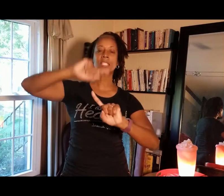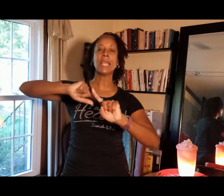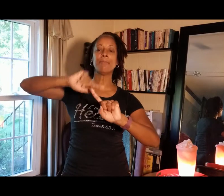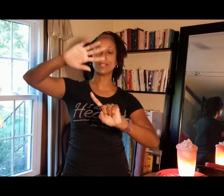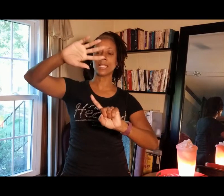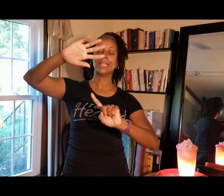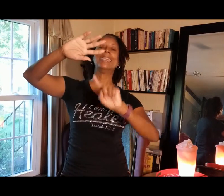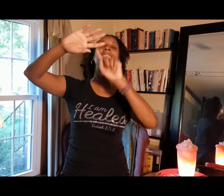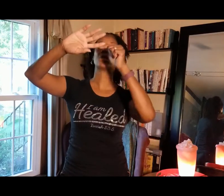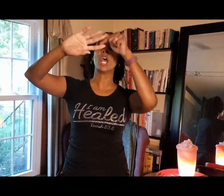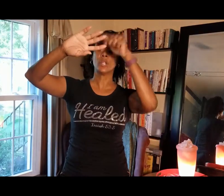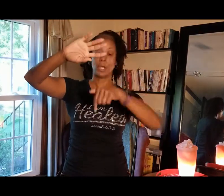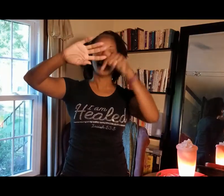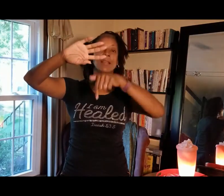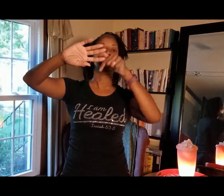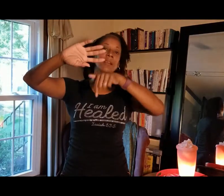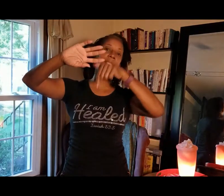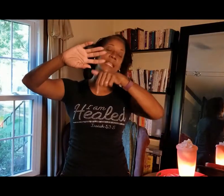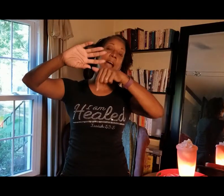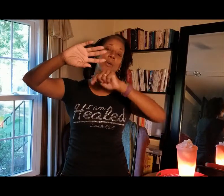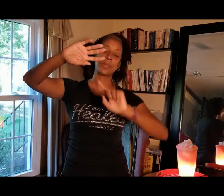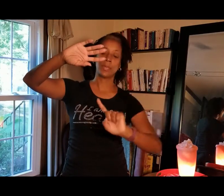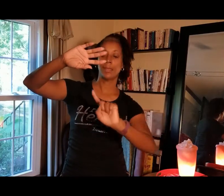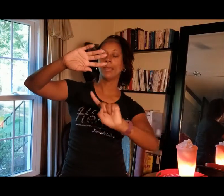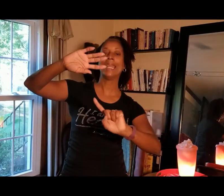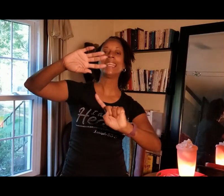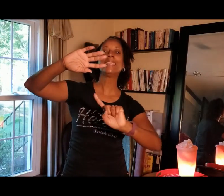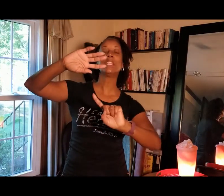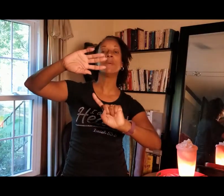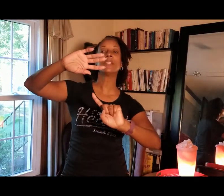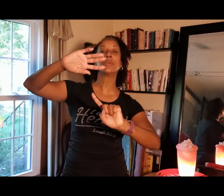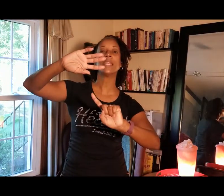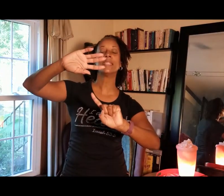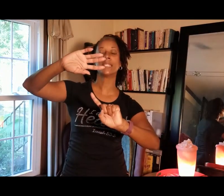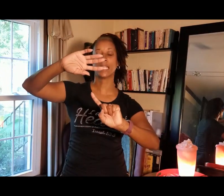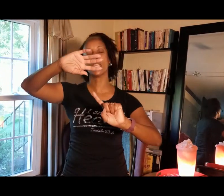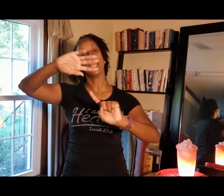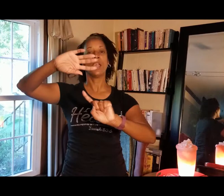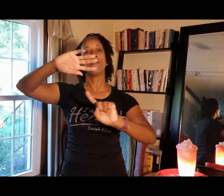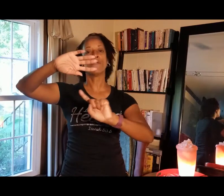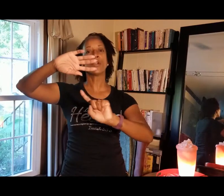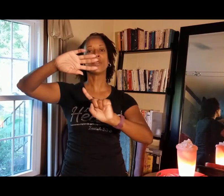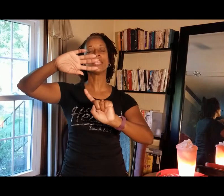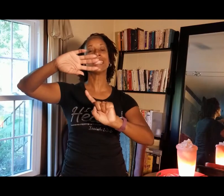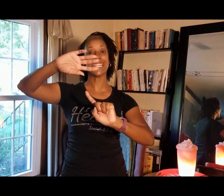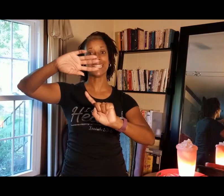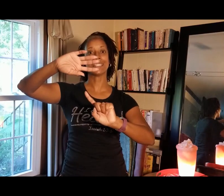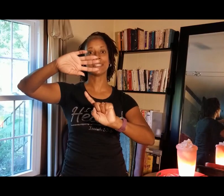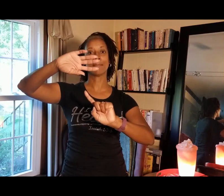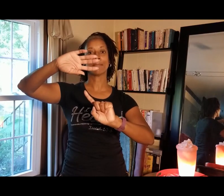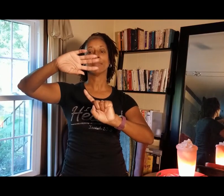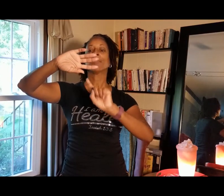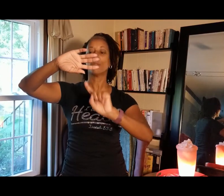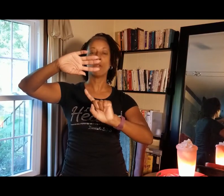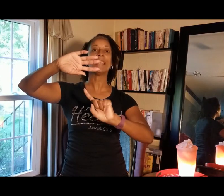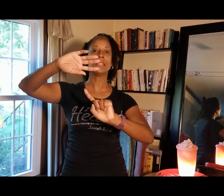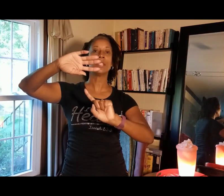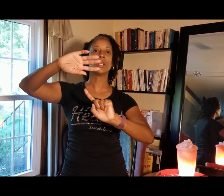Cyprus is South in the Mediterranean sea, furthest East, right under